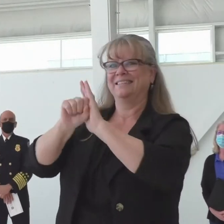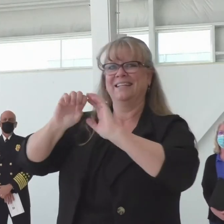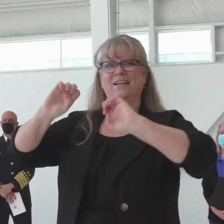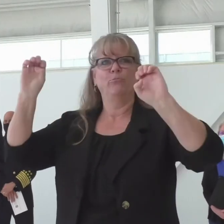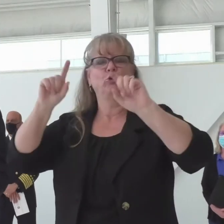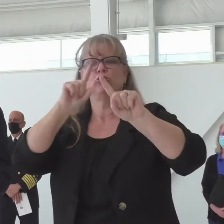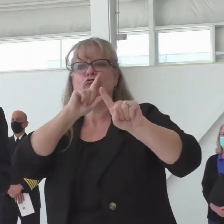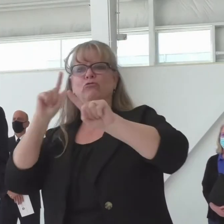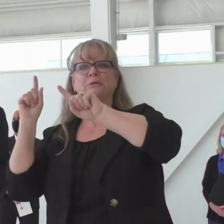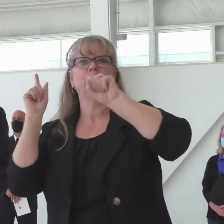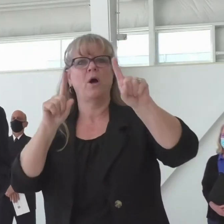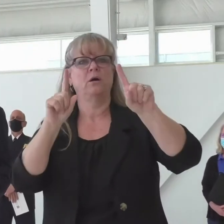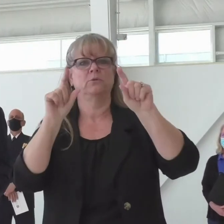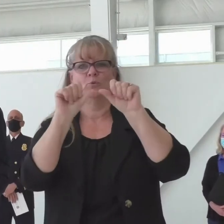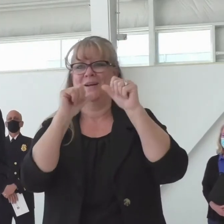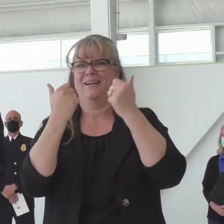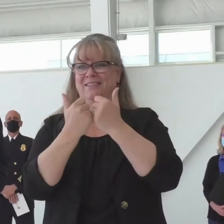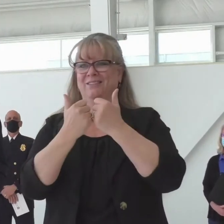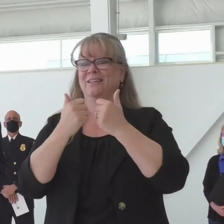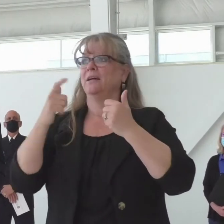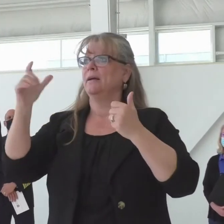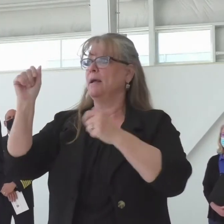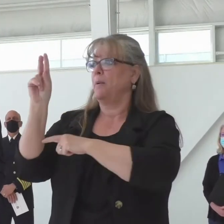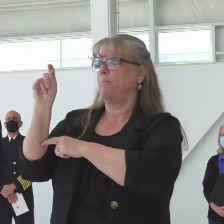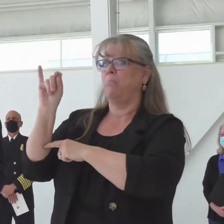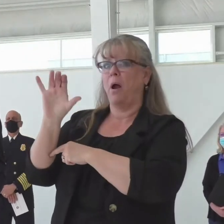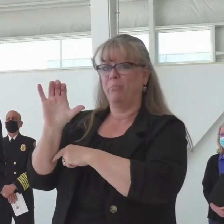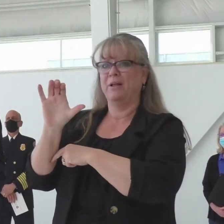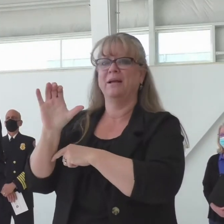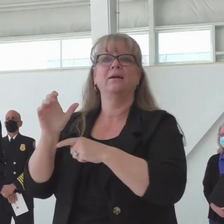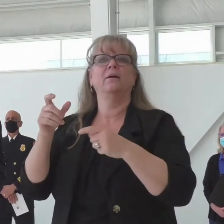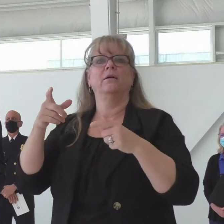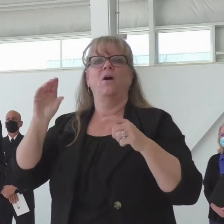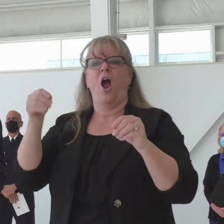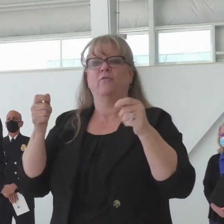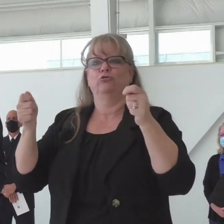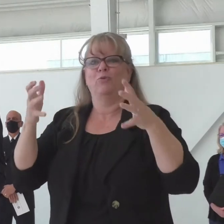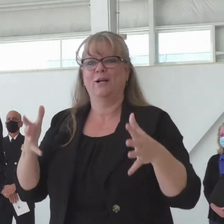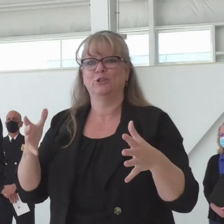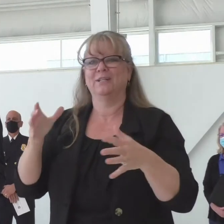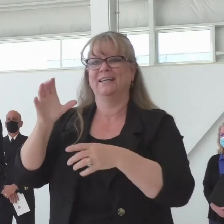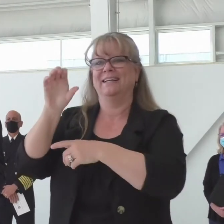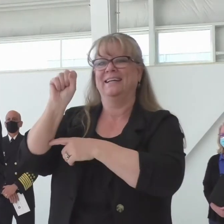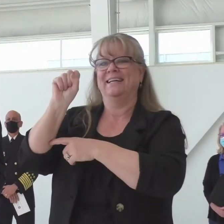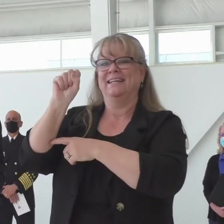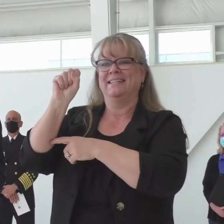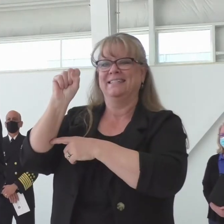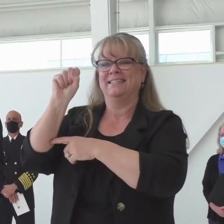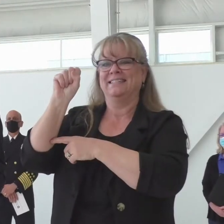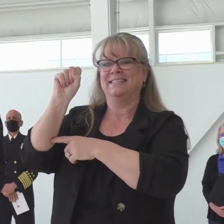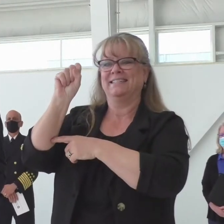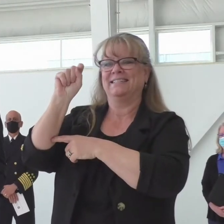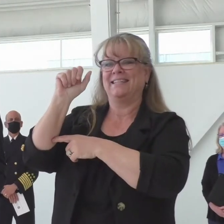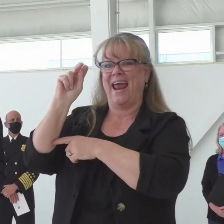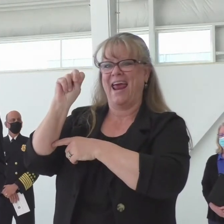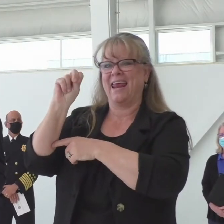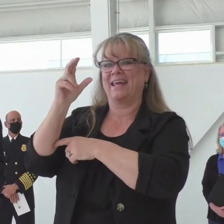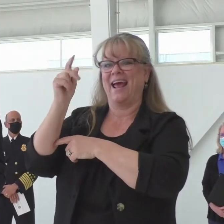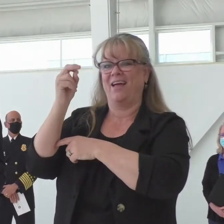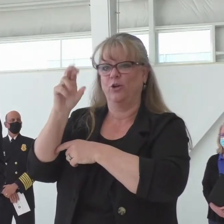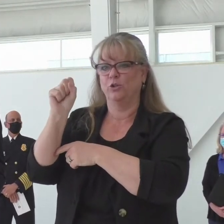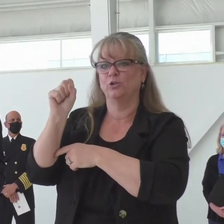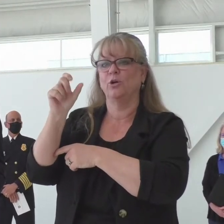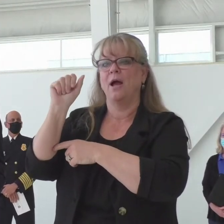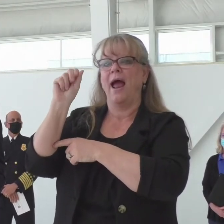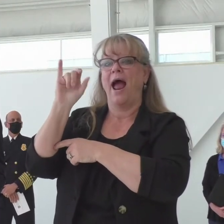Colorado Department of Public Safety, Executive Director Stan Hilke is with us, Colorado Division of Fire Prevention and Control Chief Mike Morgan, from the County